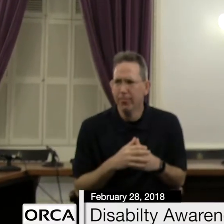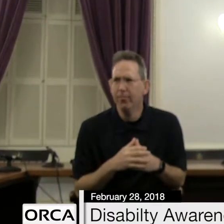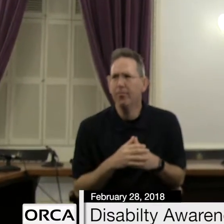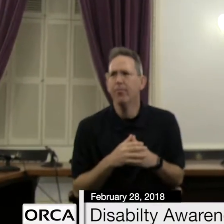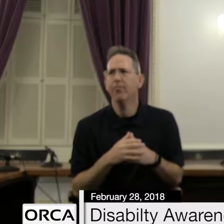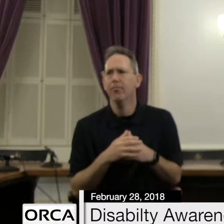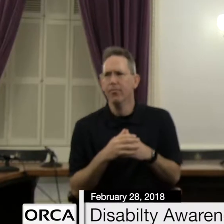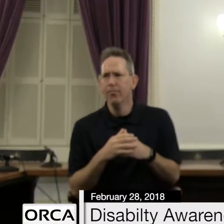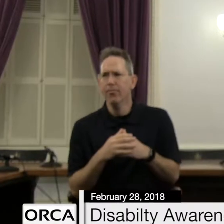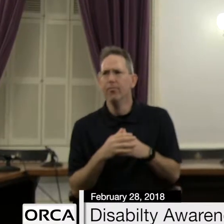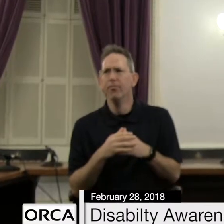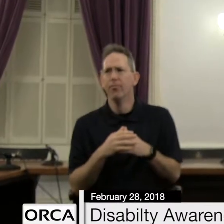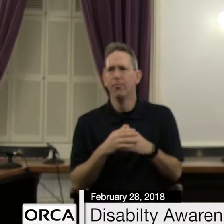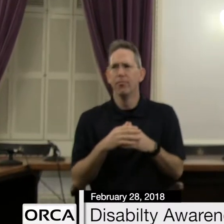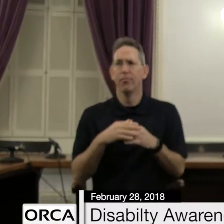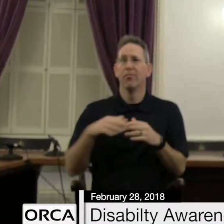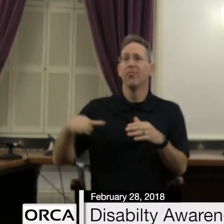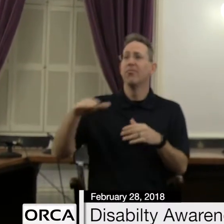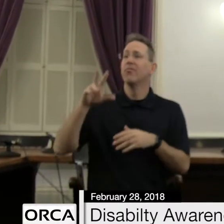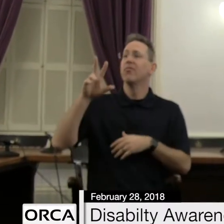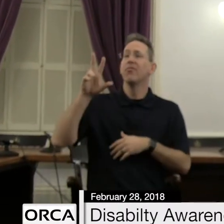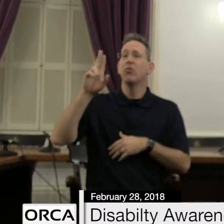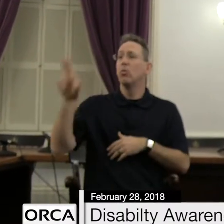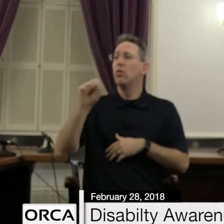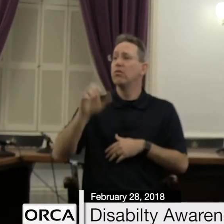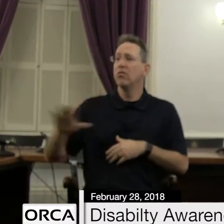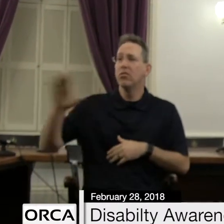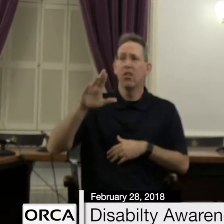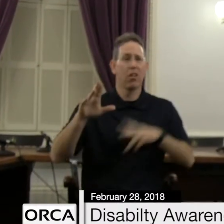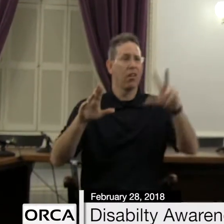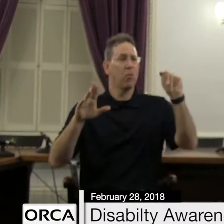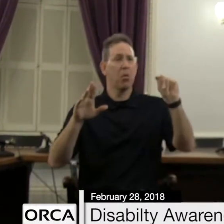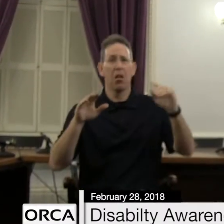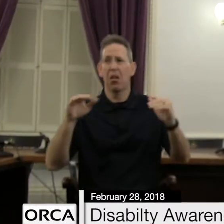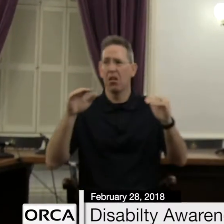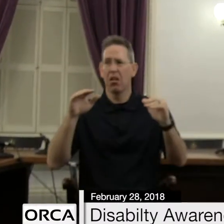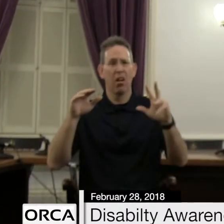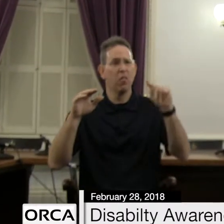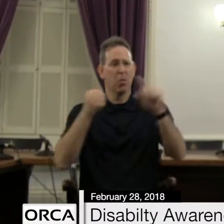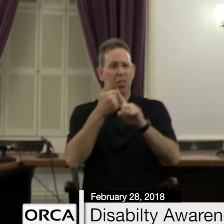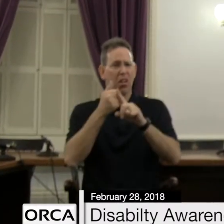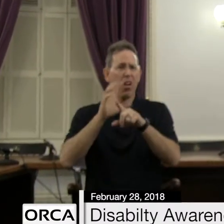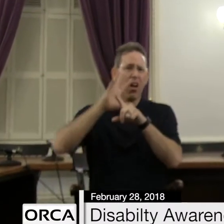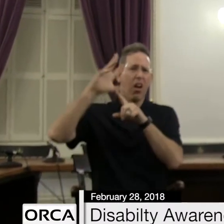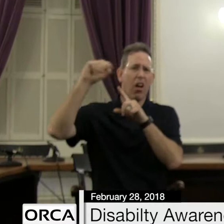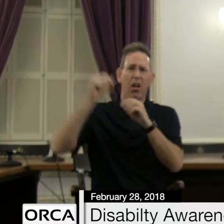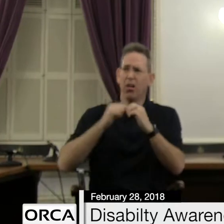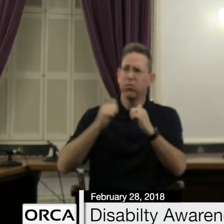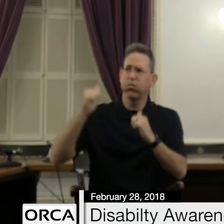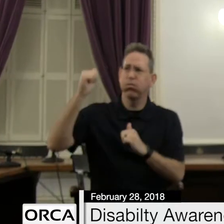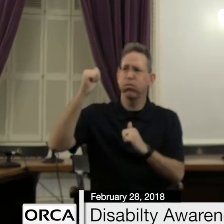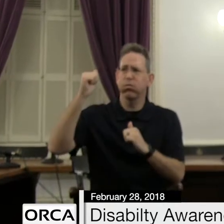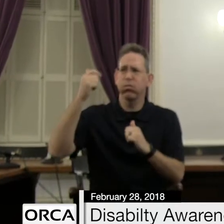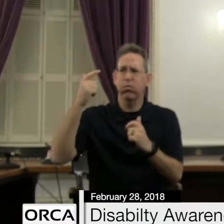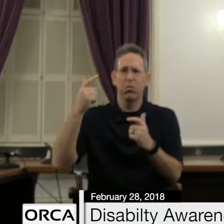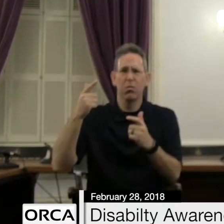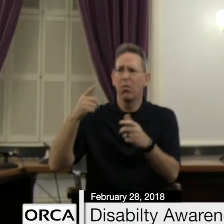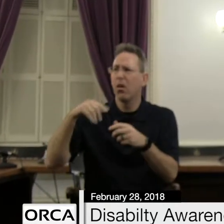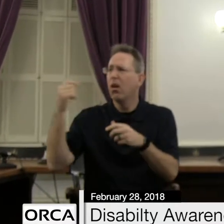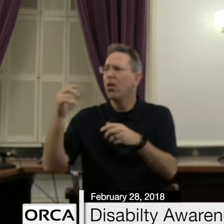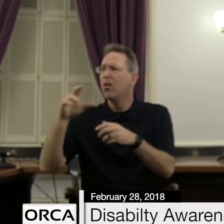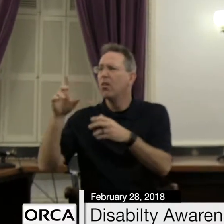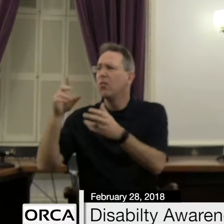income inequality that we've seen in decades, almost a century, and yet